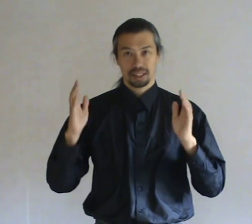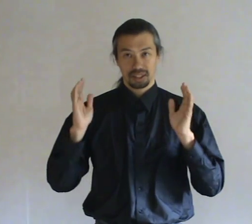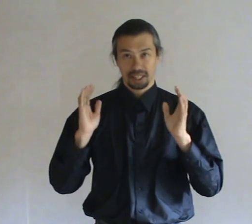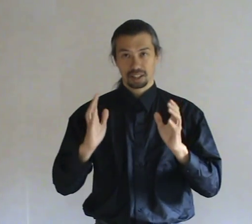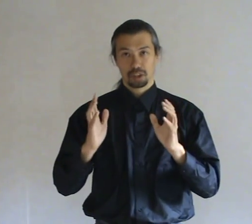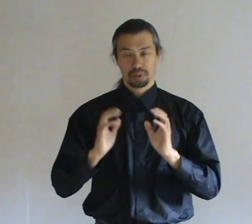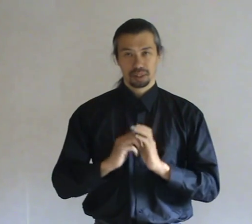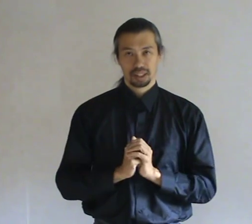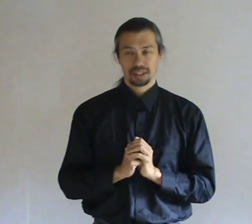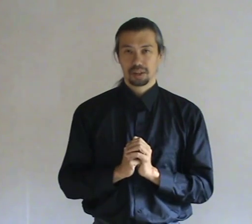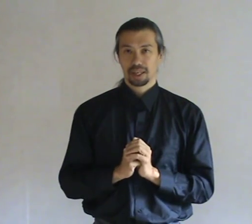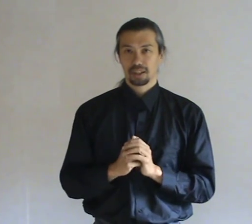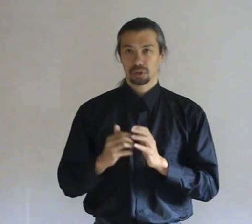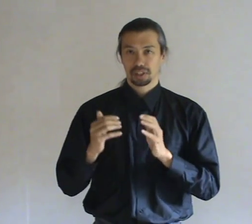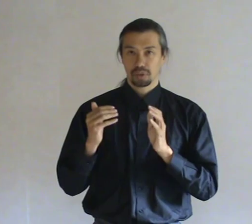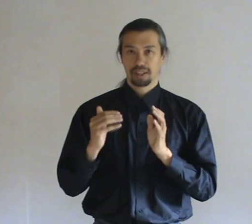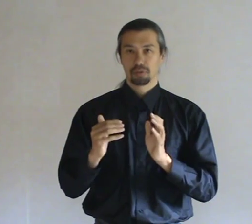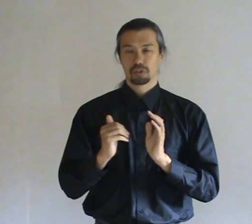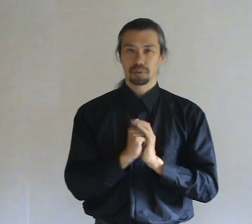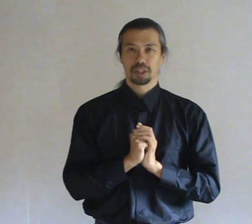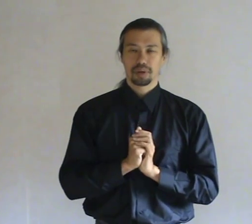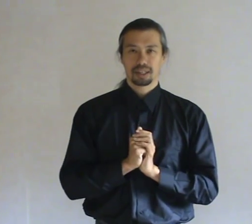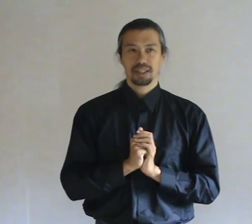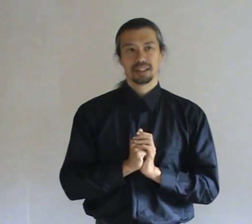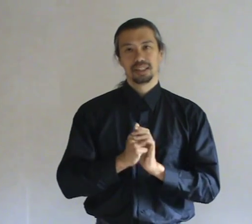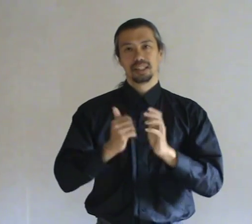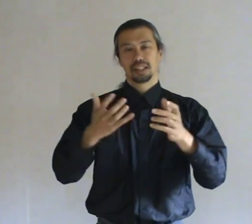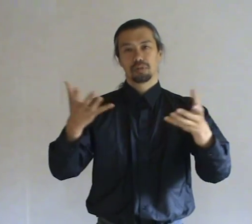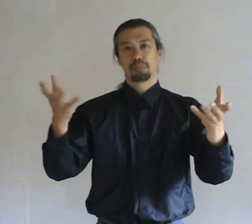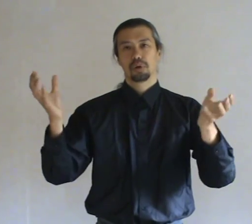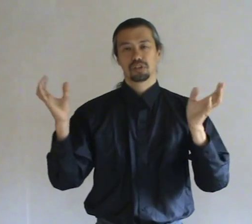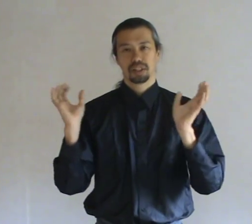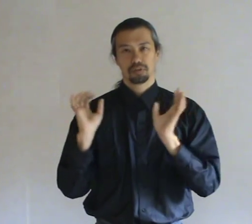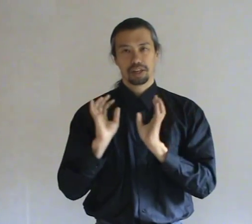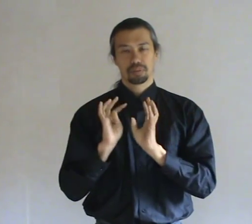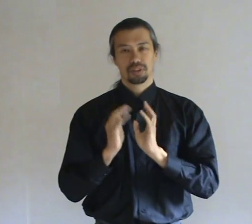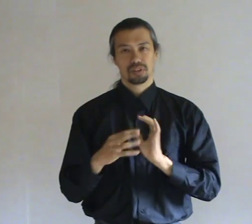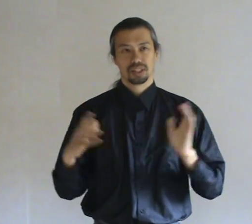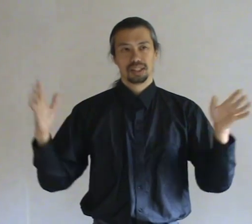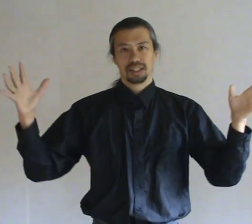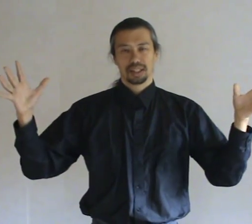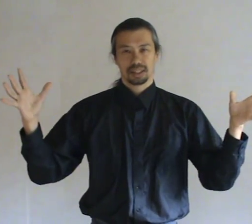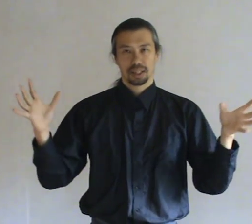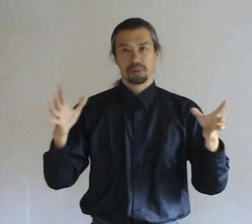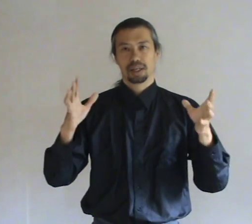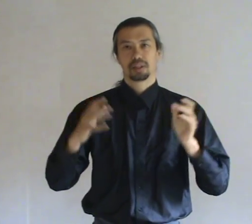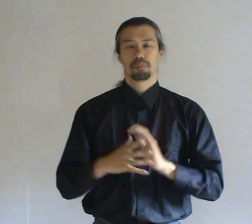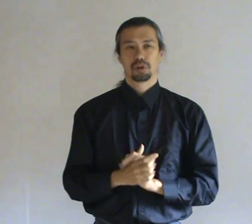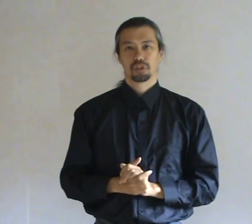attacking the human directly or trying to influence them directly, it will poison the environment and thereby the person